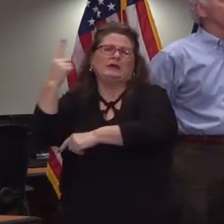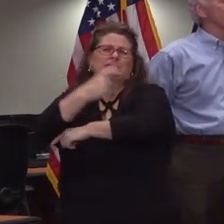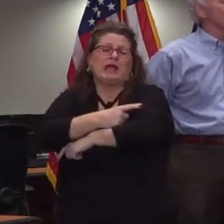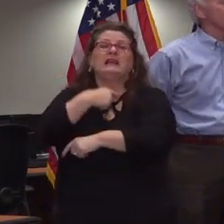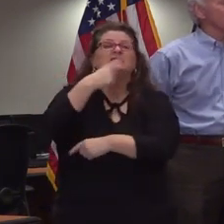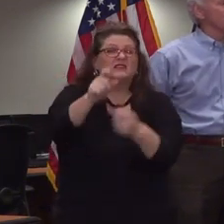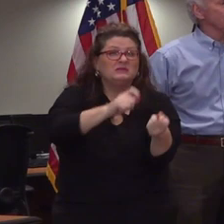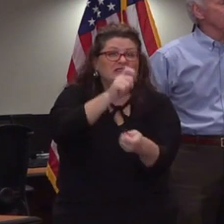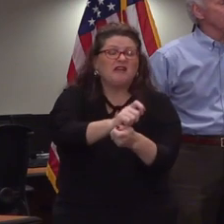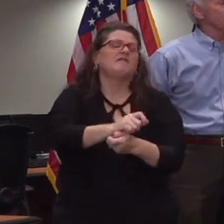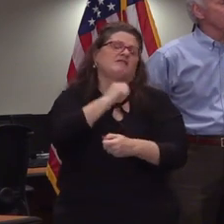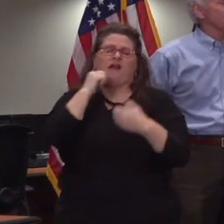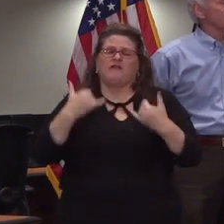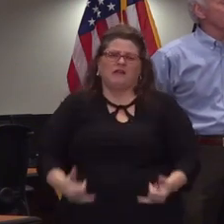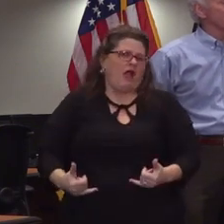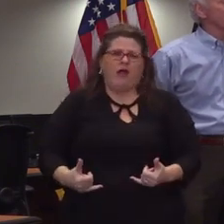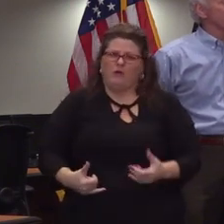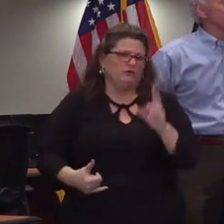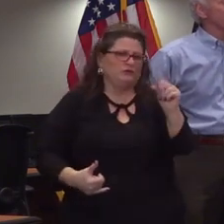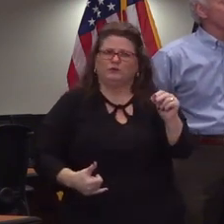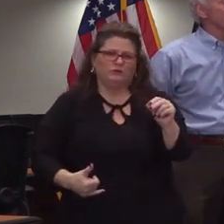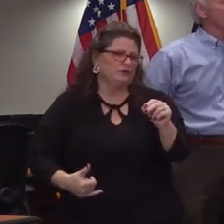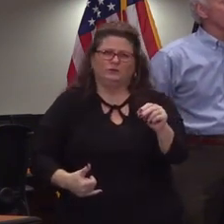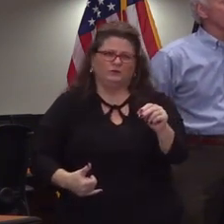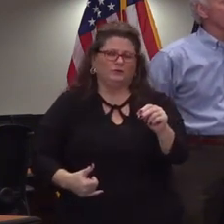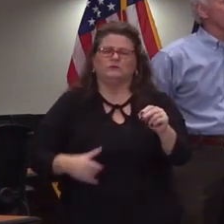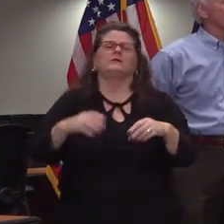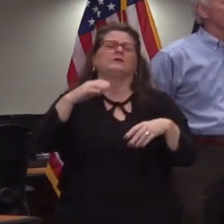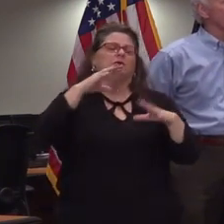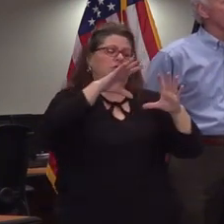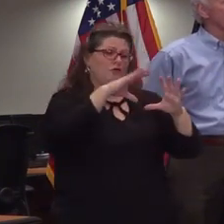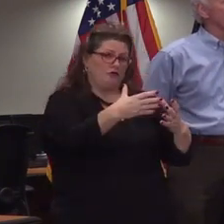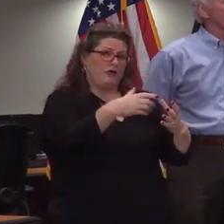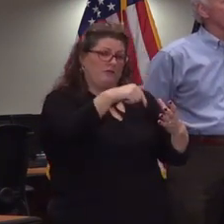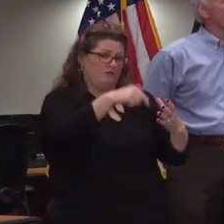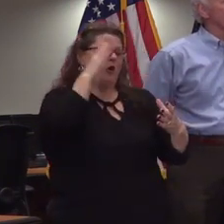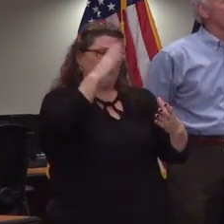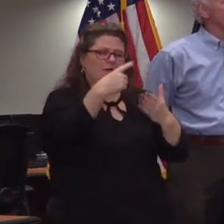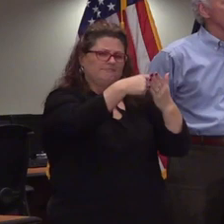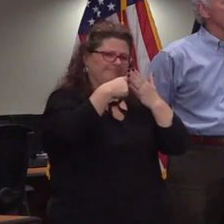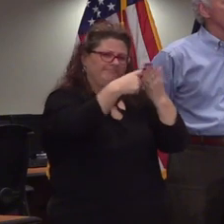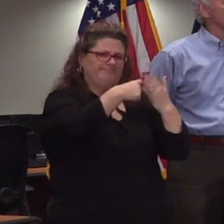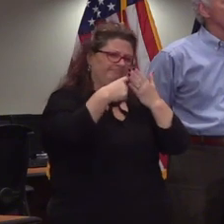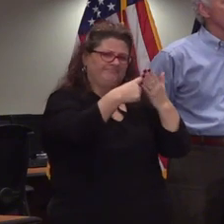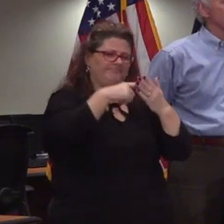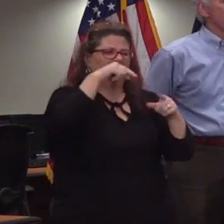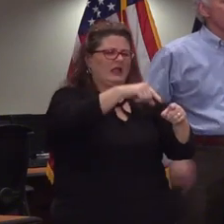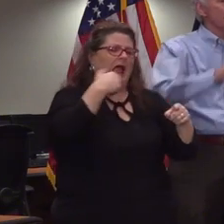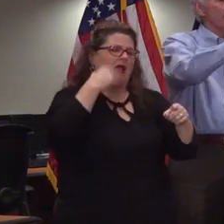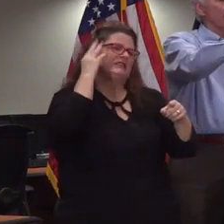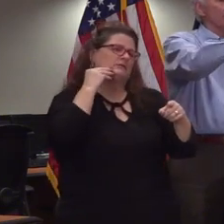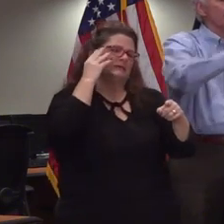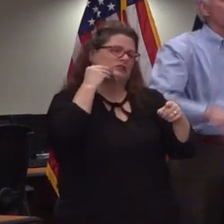to say what those would be at this point but that's what i need a group to come together who really work in the trenches to help us come up with some ideas